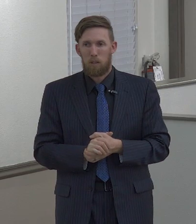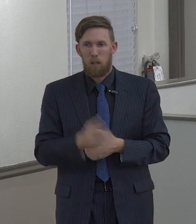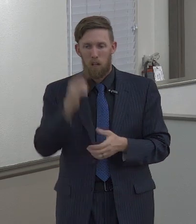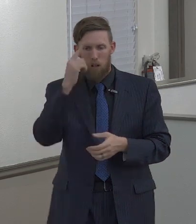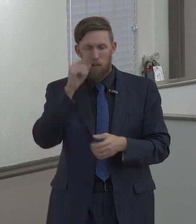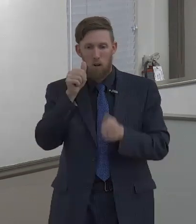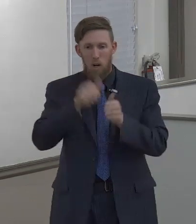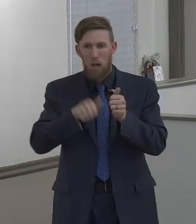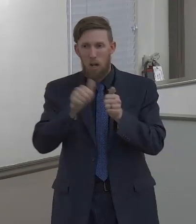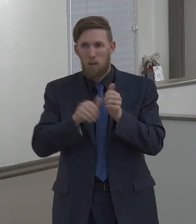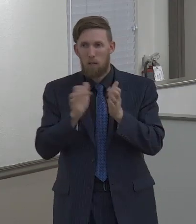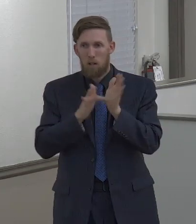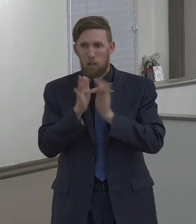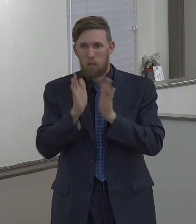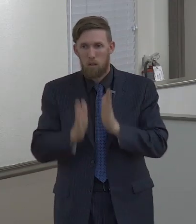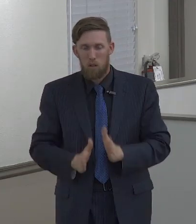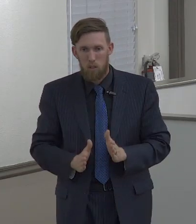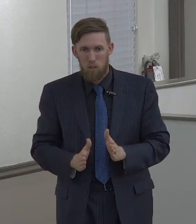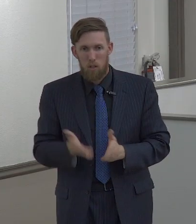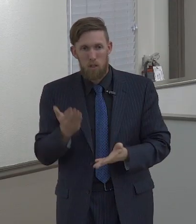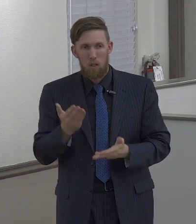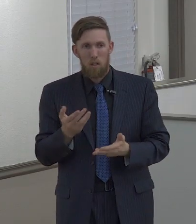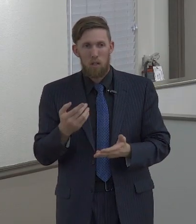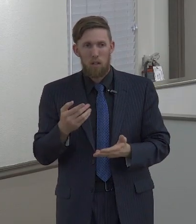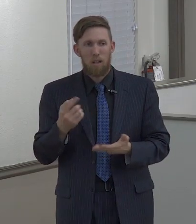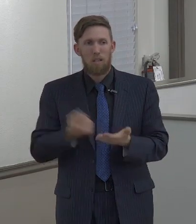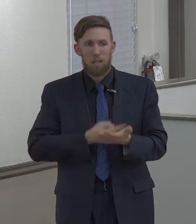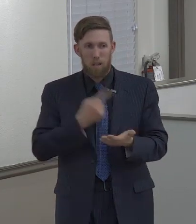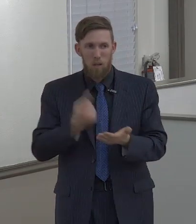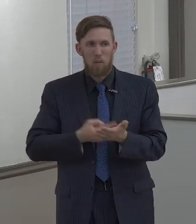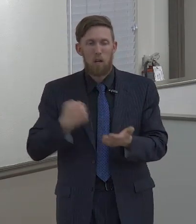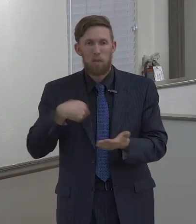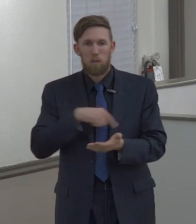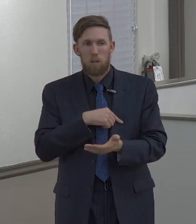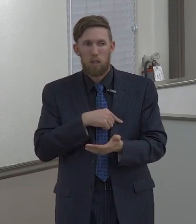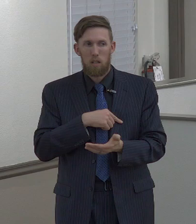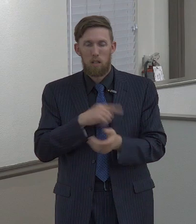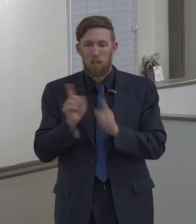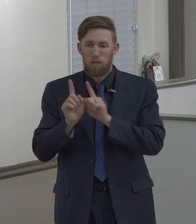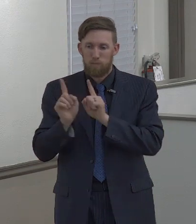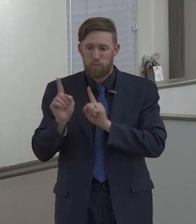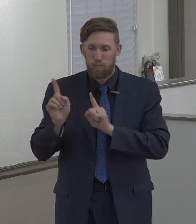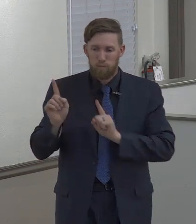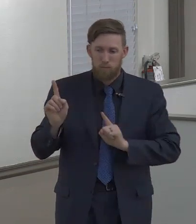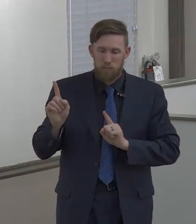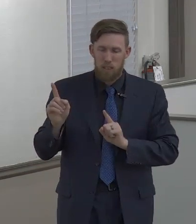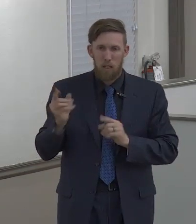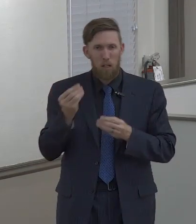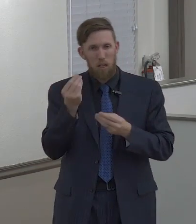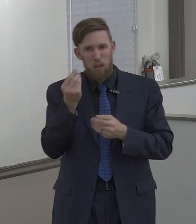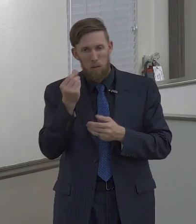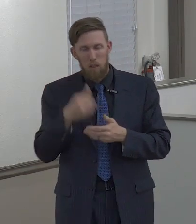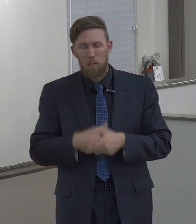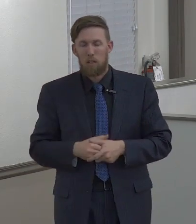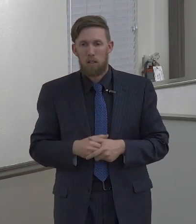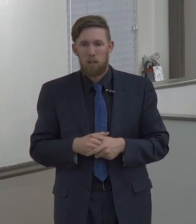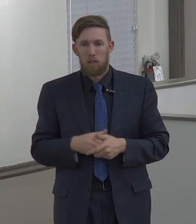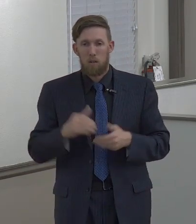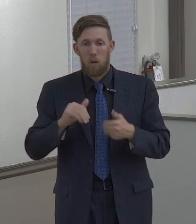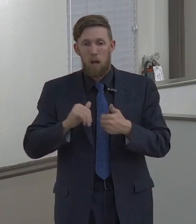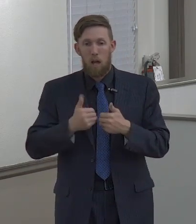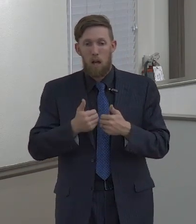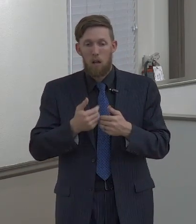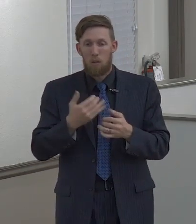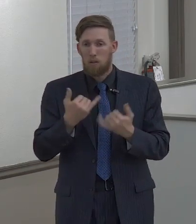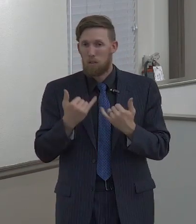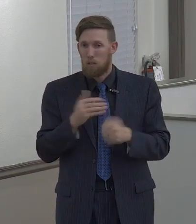some point or another their walk gets cold and their desire their love for the Lord seems to wane a